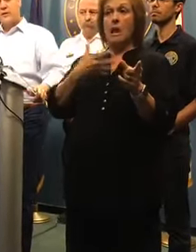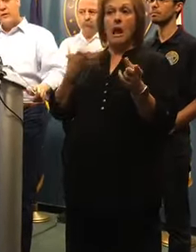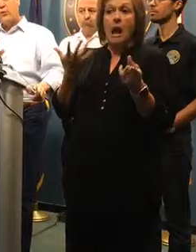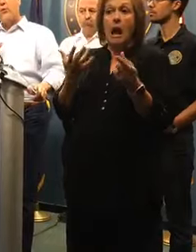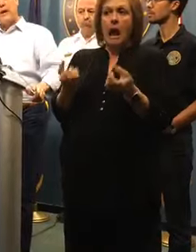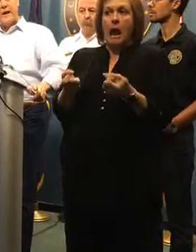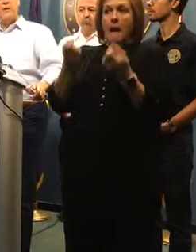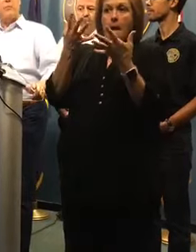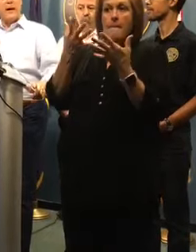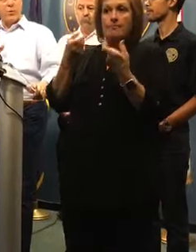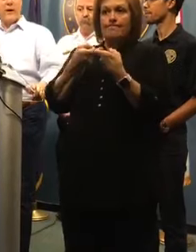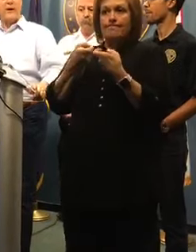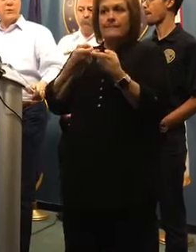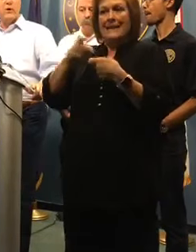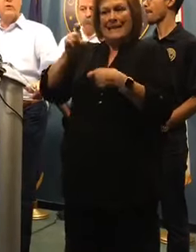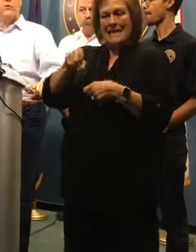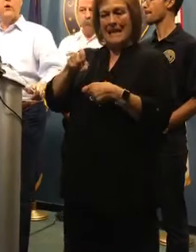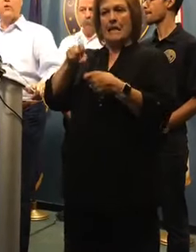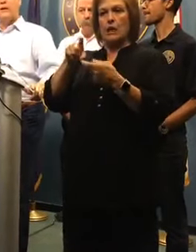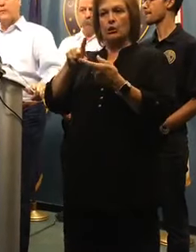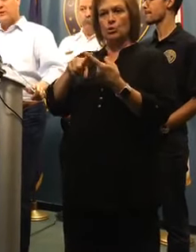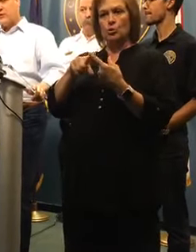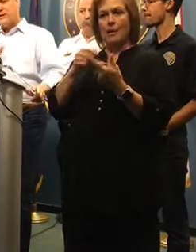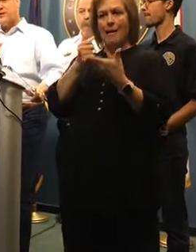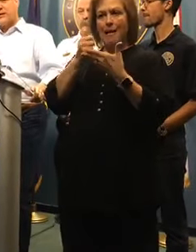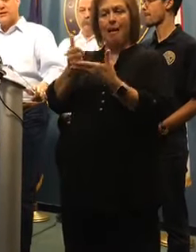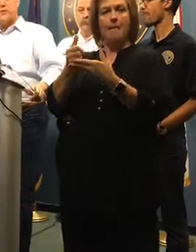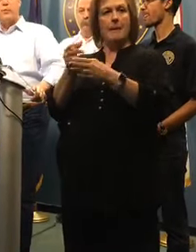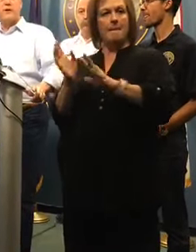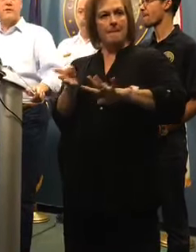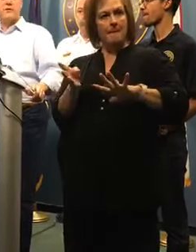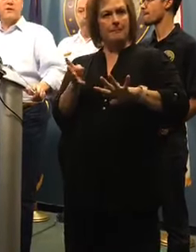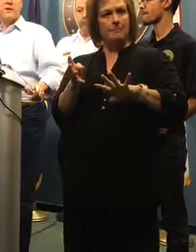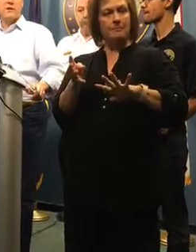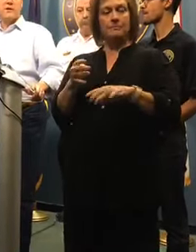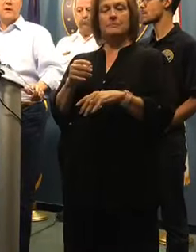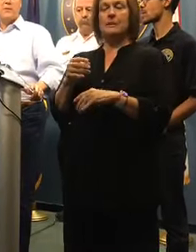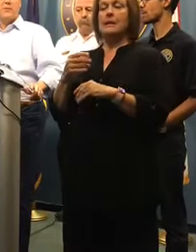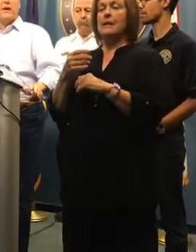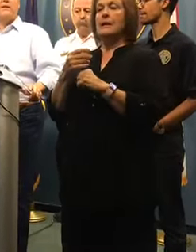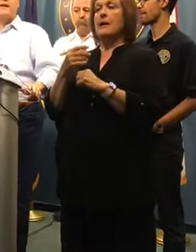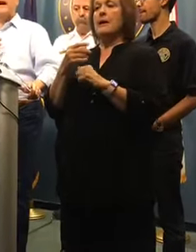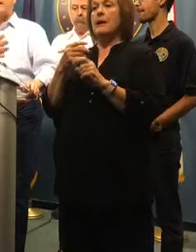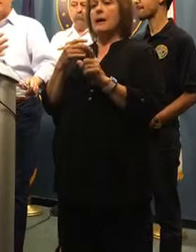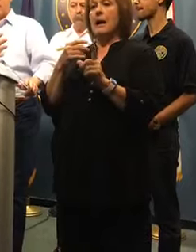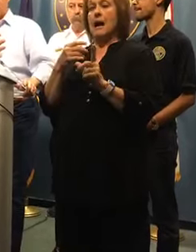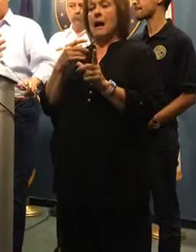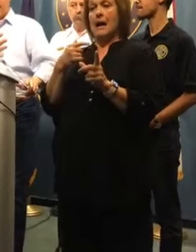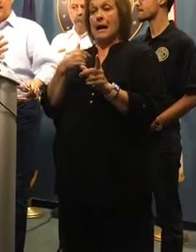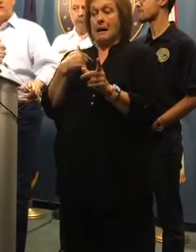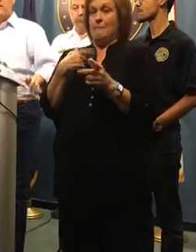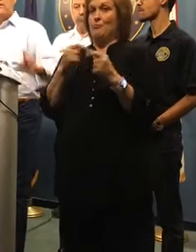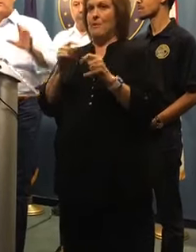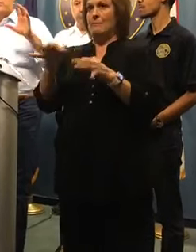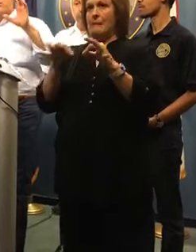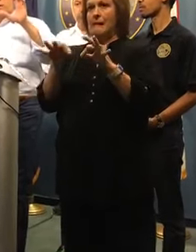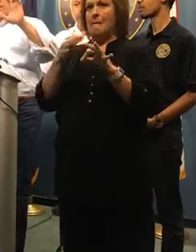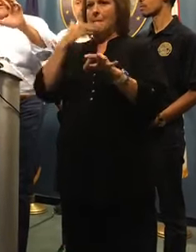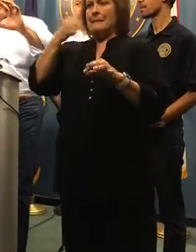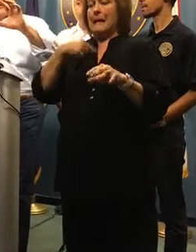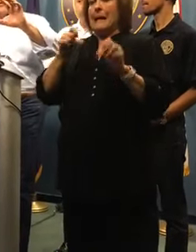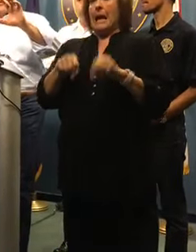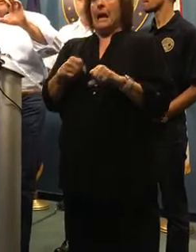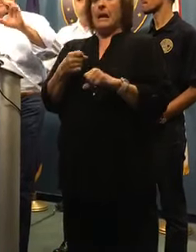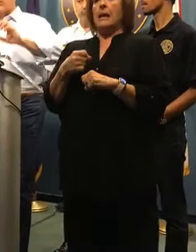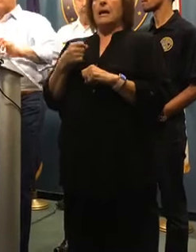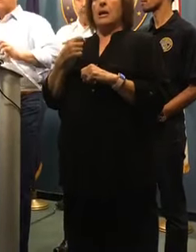It is interrelated, by the way, as we go forward. And I'm going to try to say this in buckets that I can understand. One